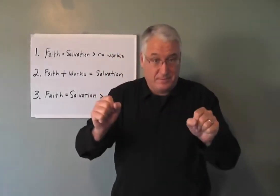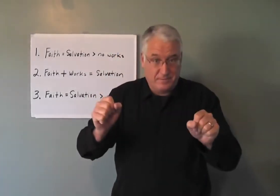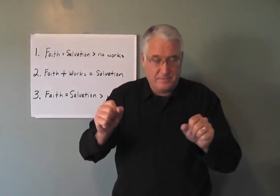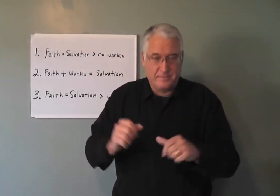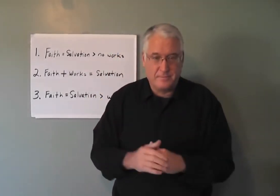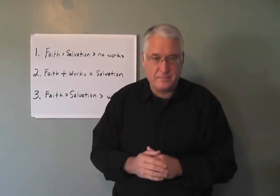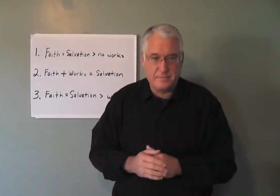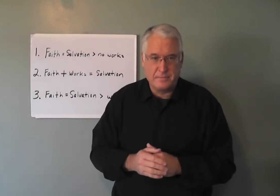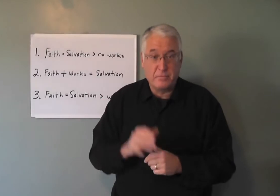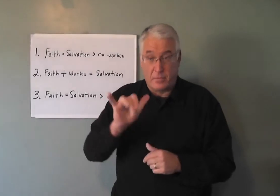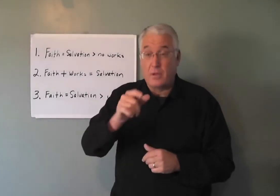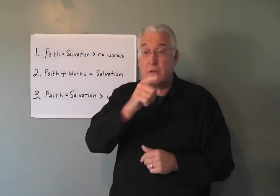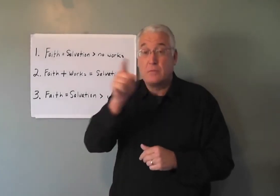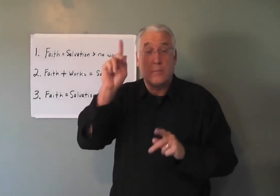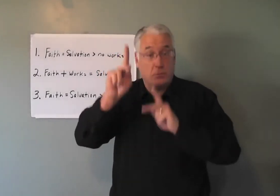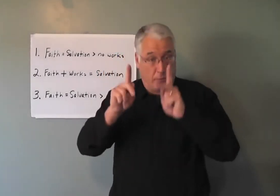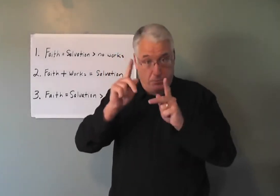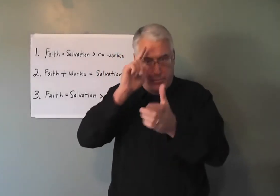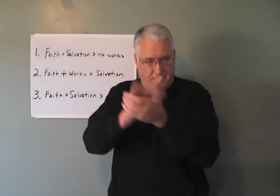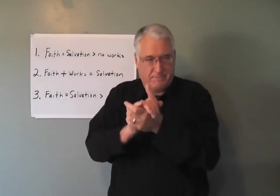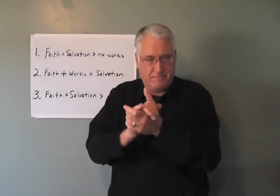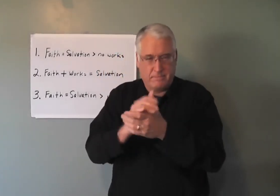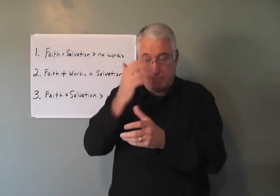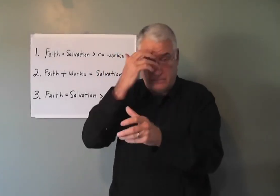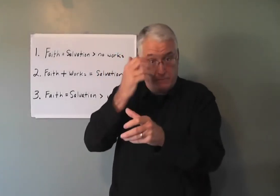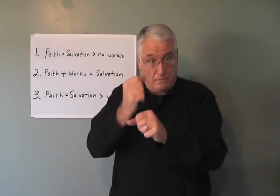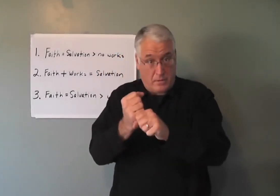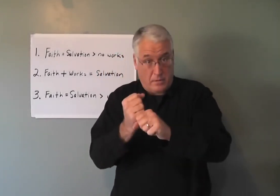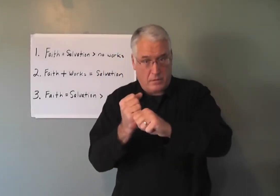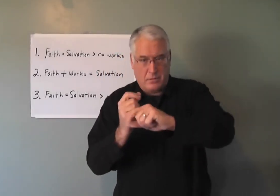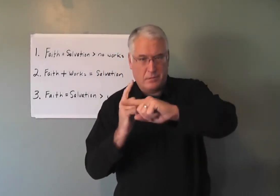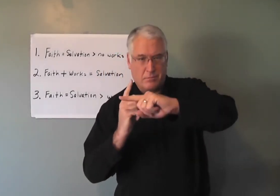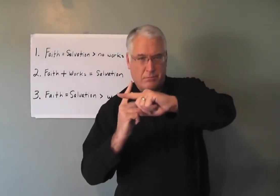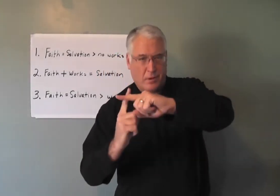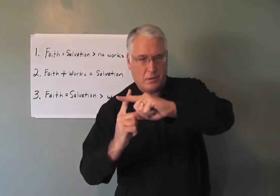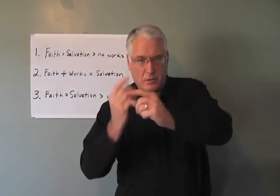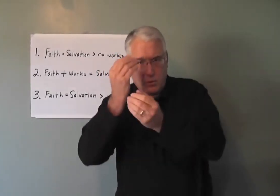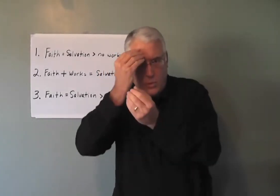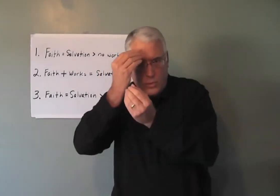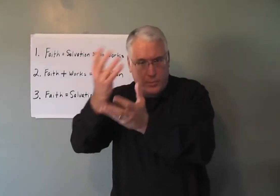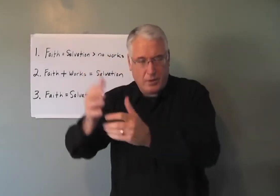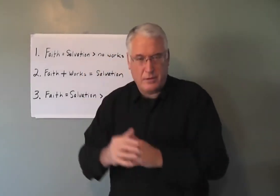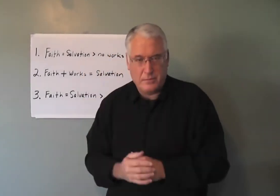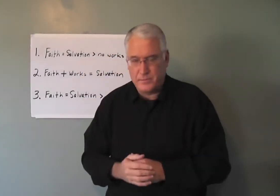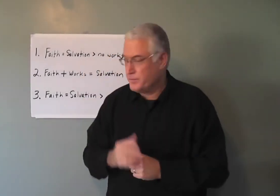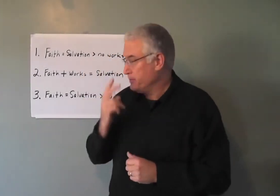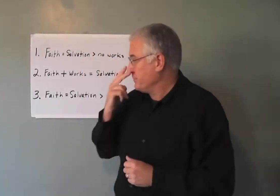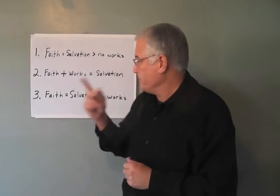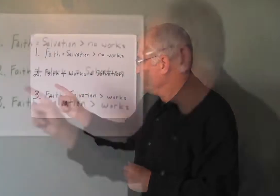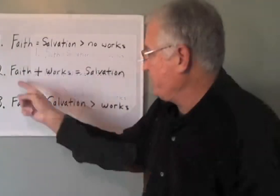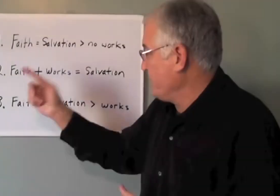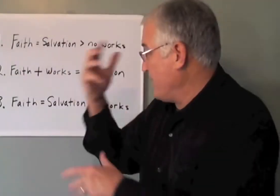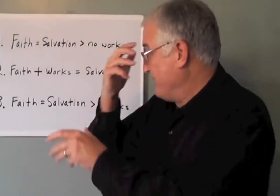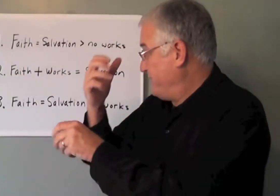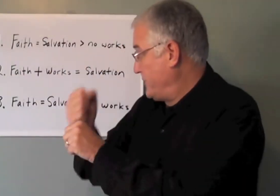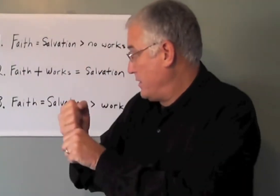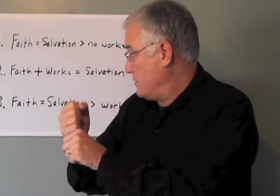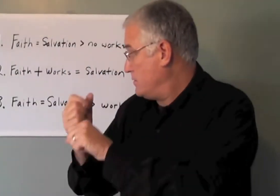salvation. These people believe in faith plus works. You see here? Okay, so